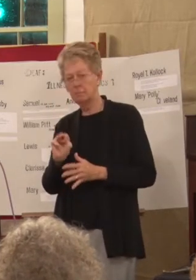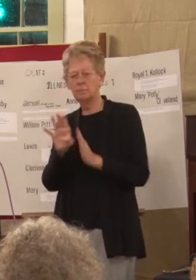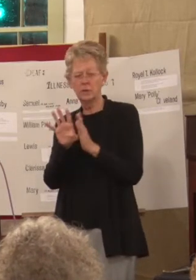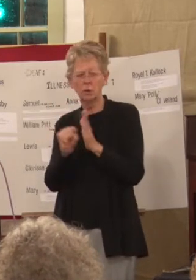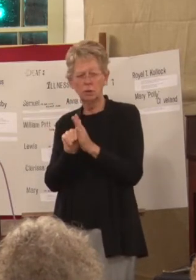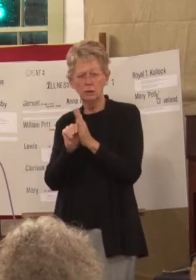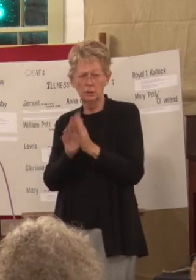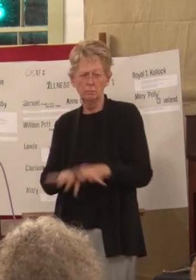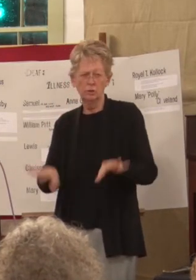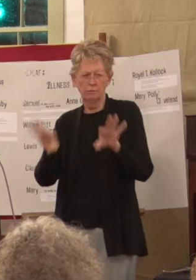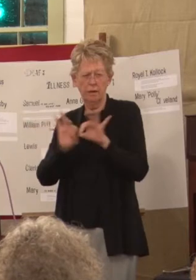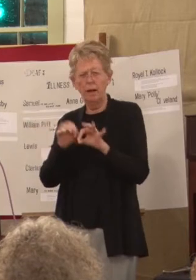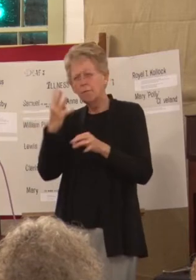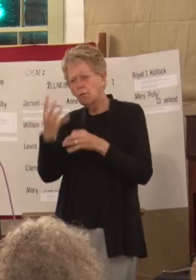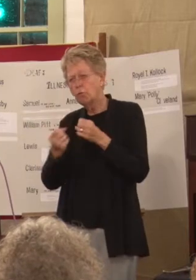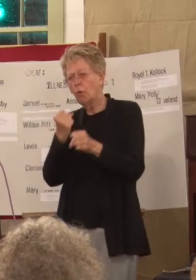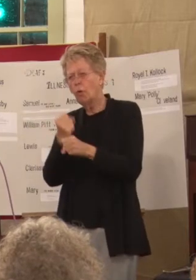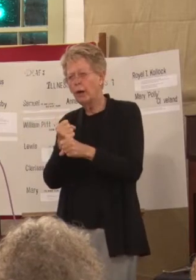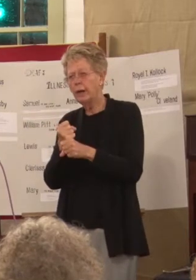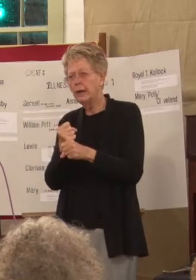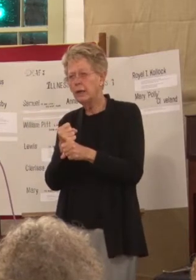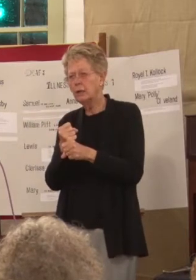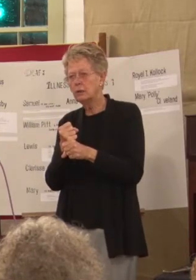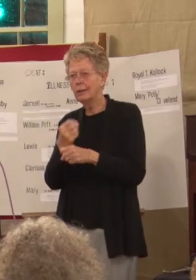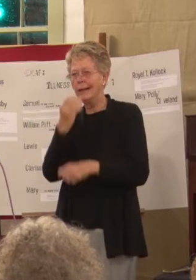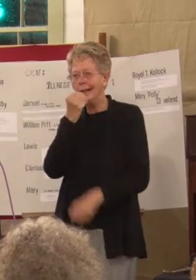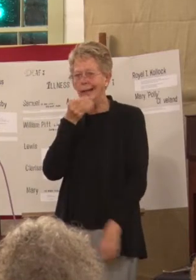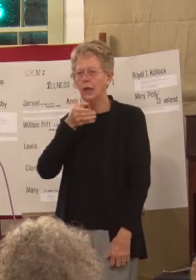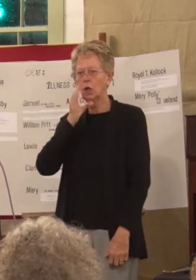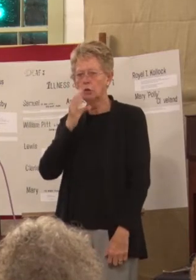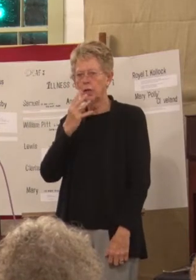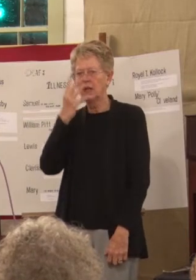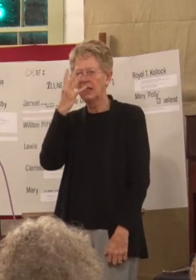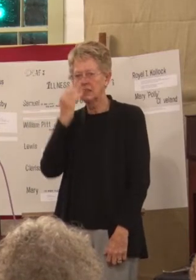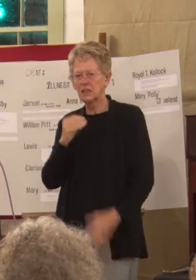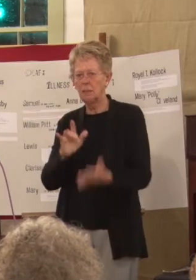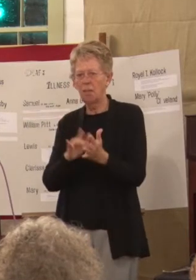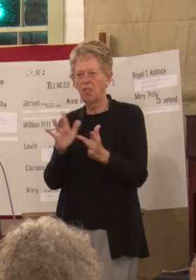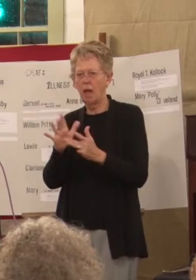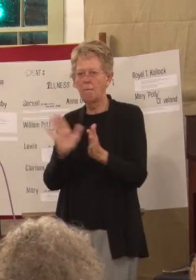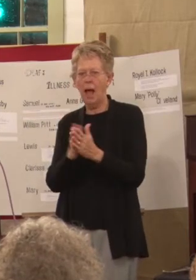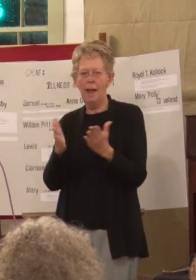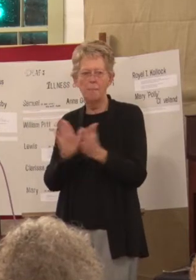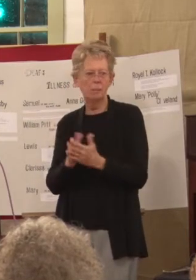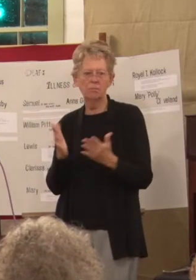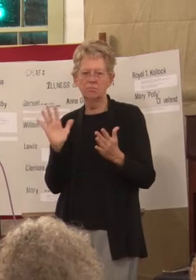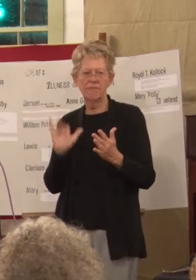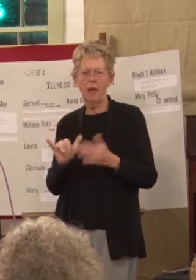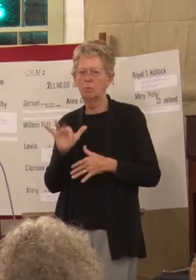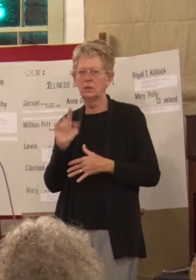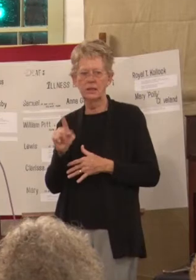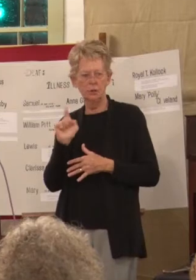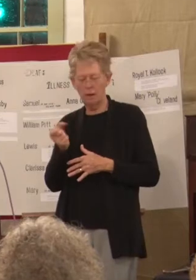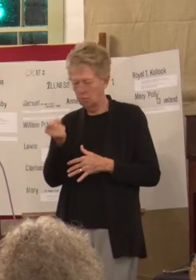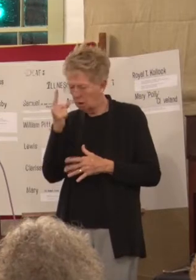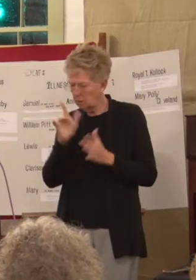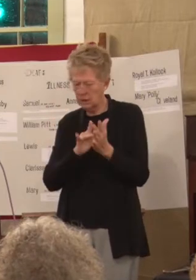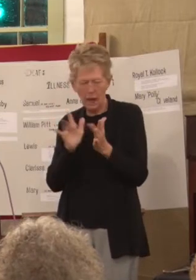years, eat, drink, and sleep the Bible. Students had to understand the Bible, had to learn the